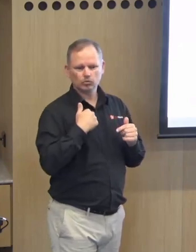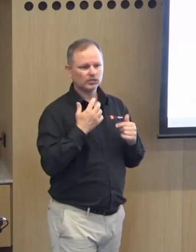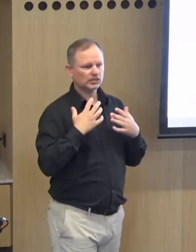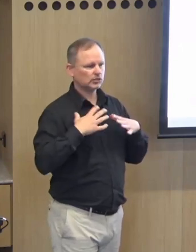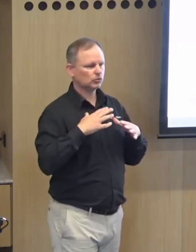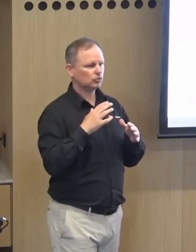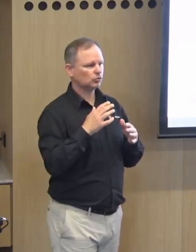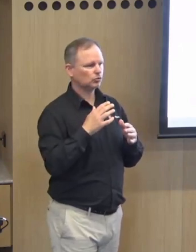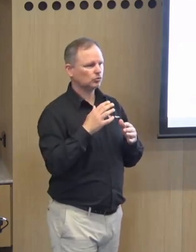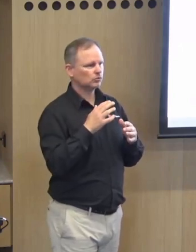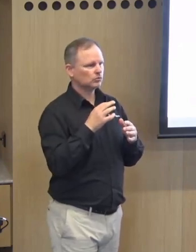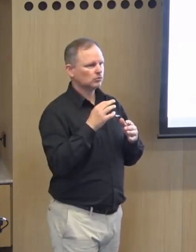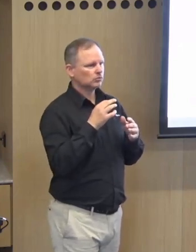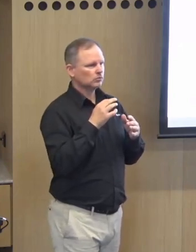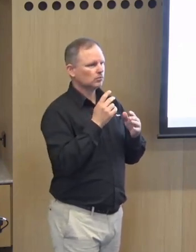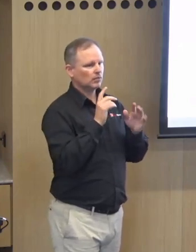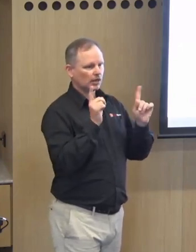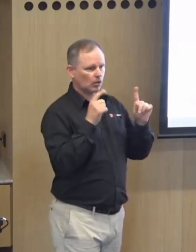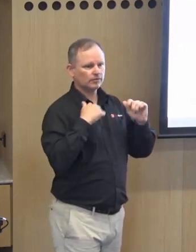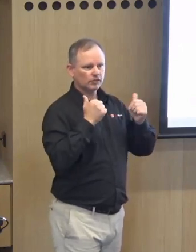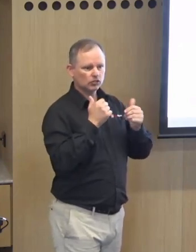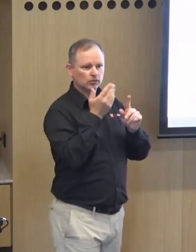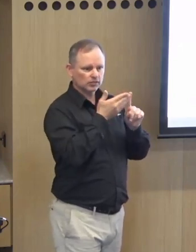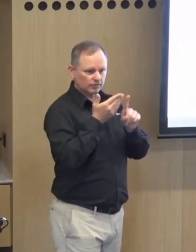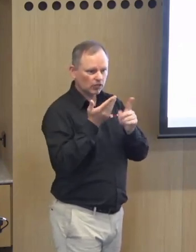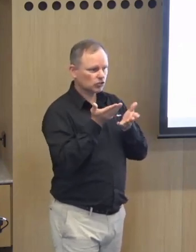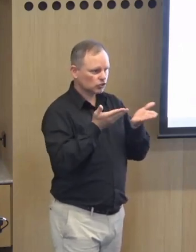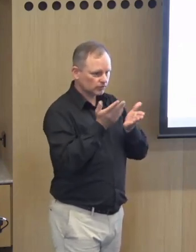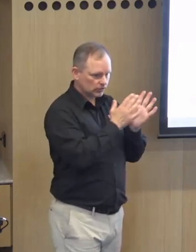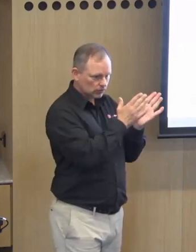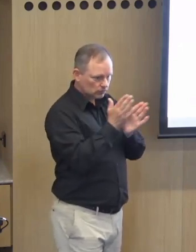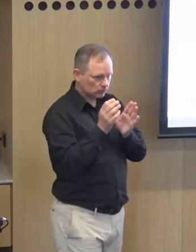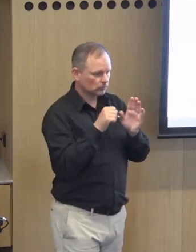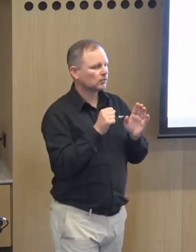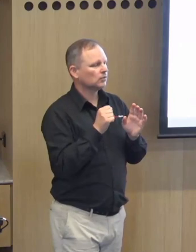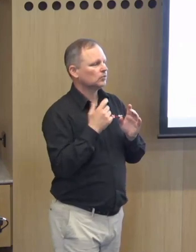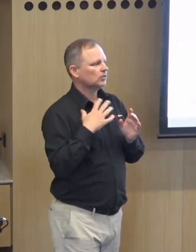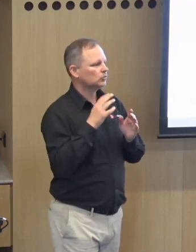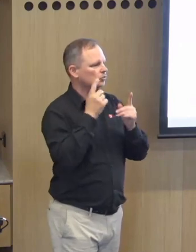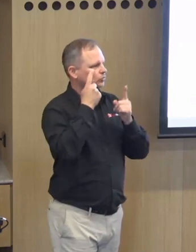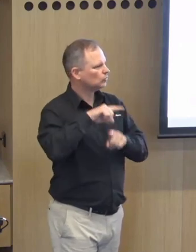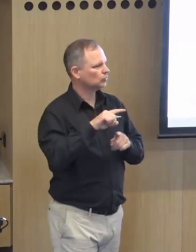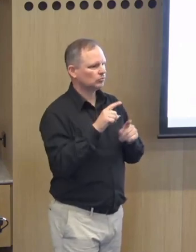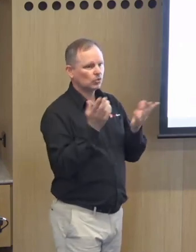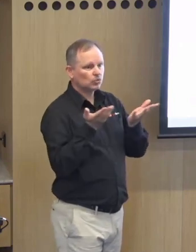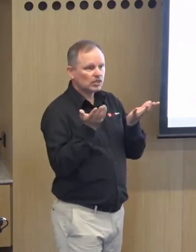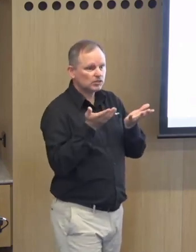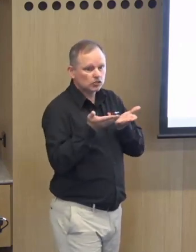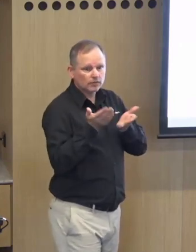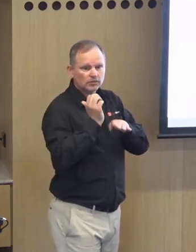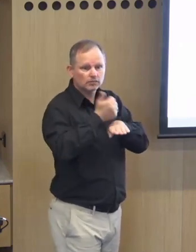slide there's what things that we consider we need to do so now that we've identified the services we have to consider